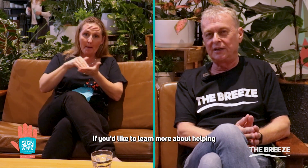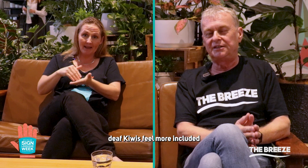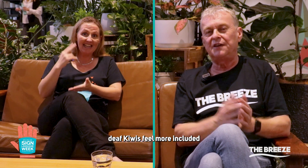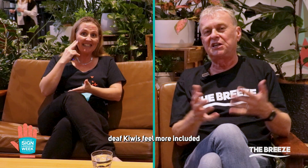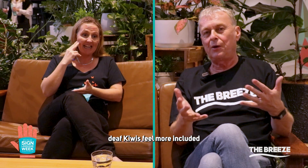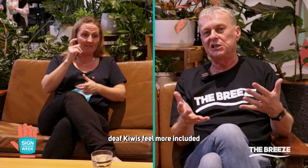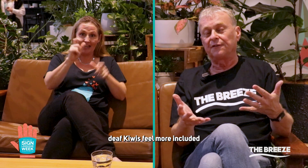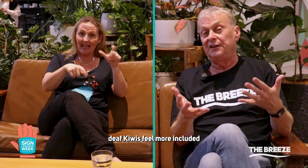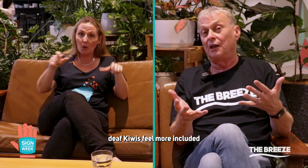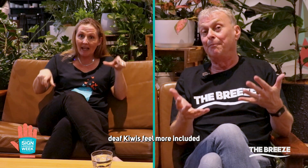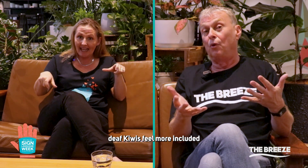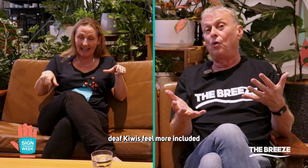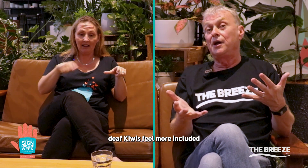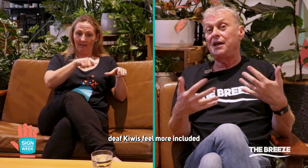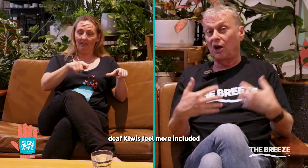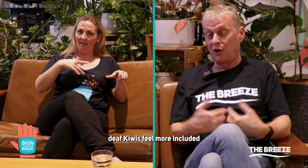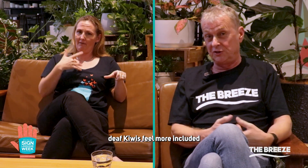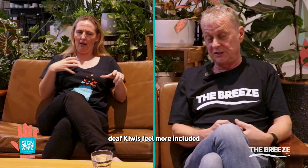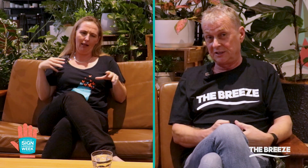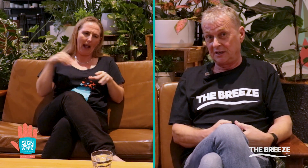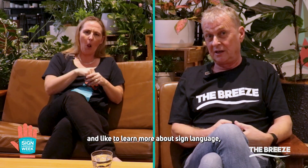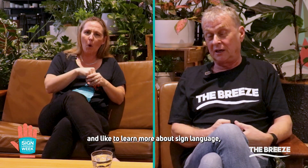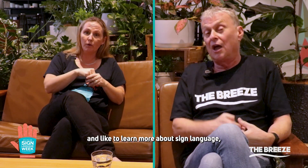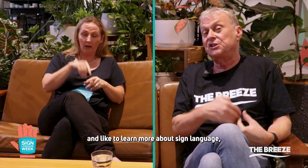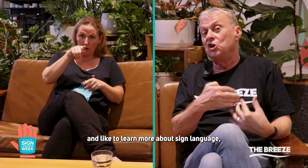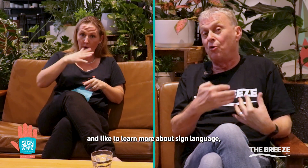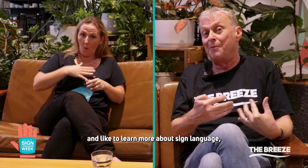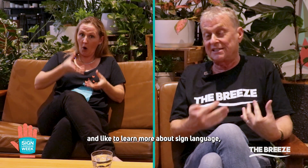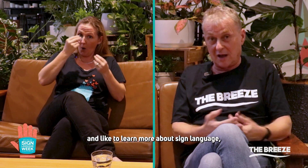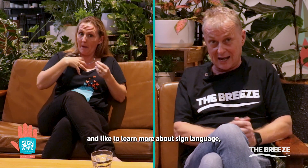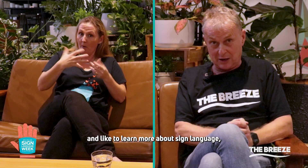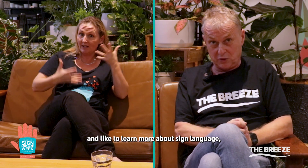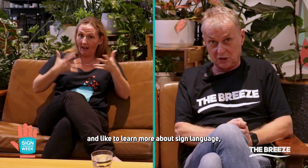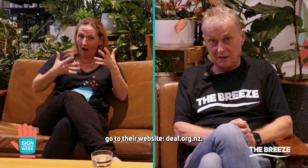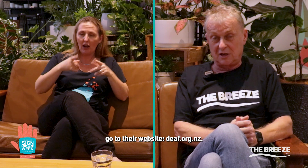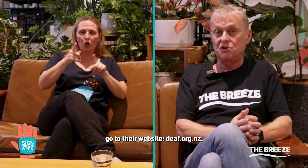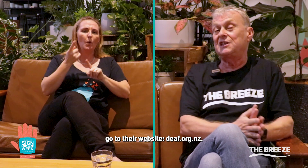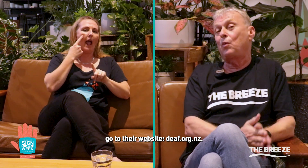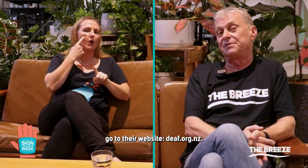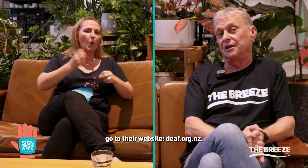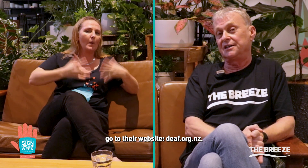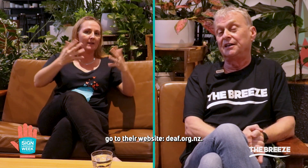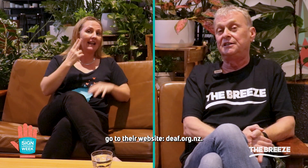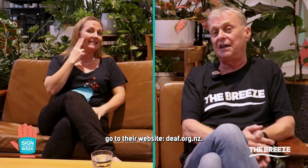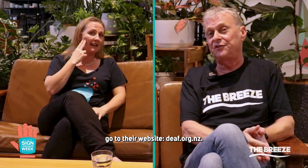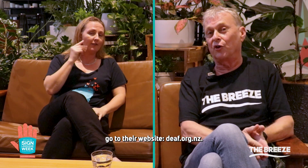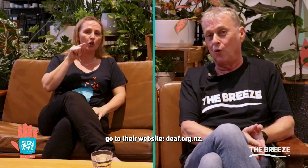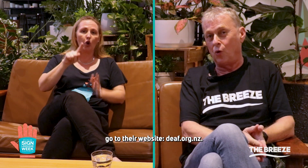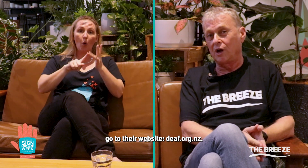deaf Kiwis feel more included and like to learn more about sign language go to their website www.deaf.org